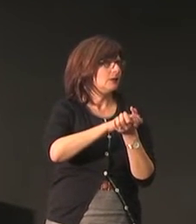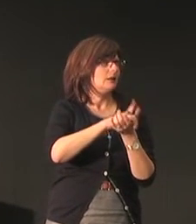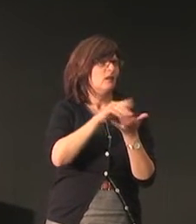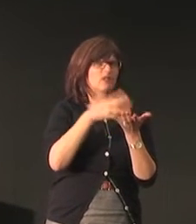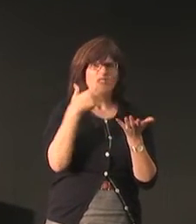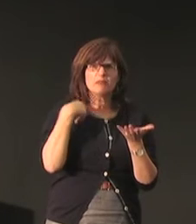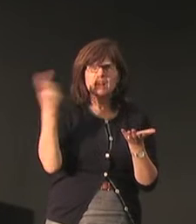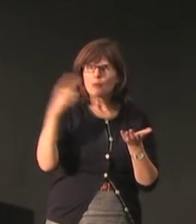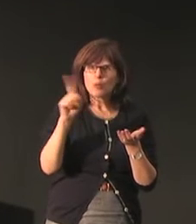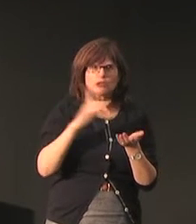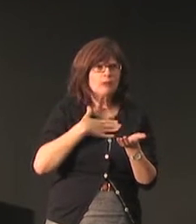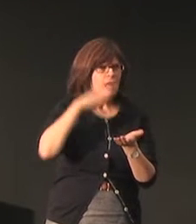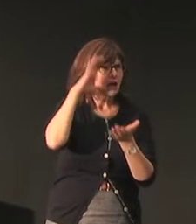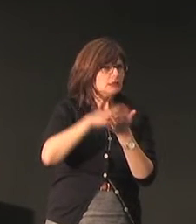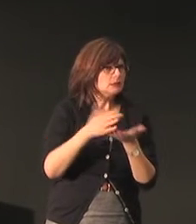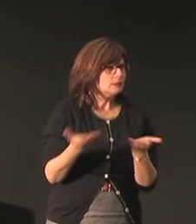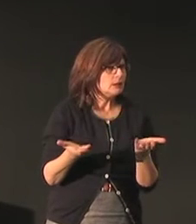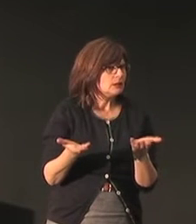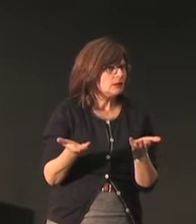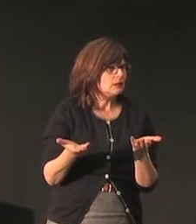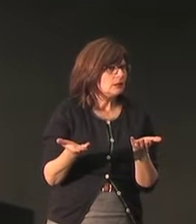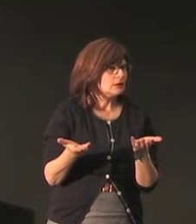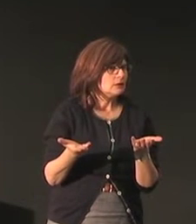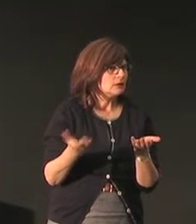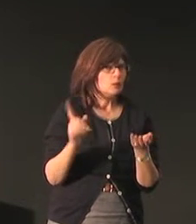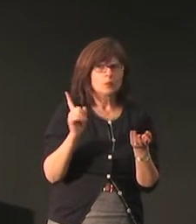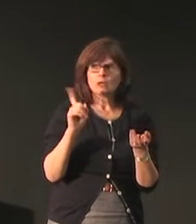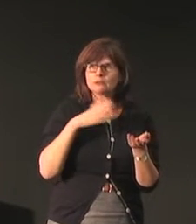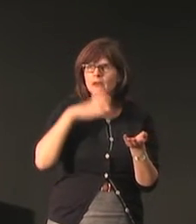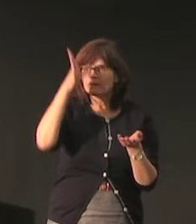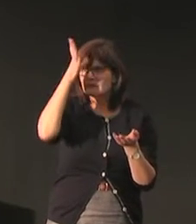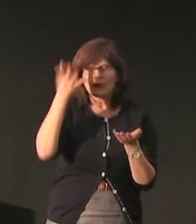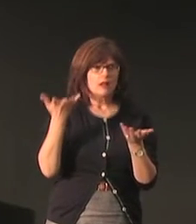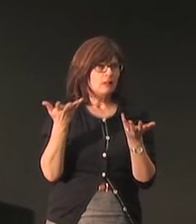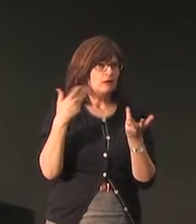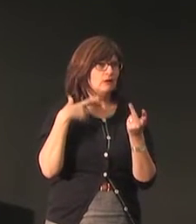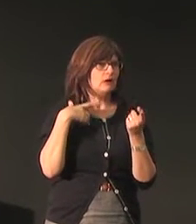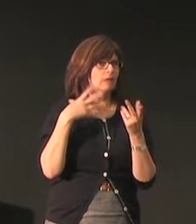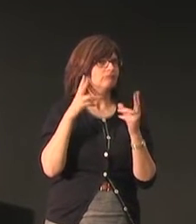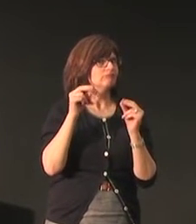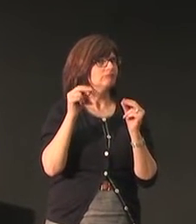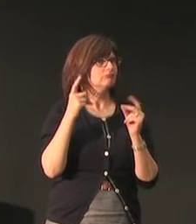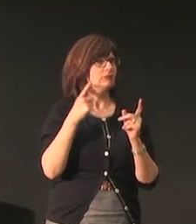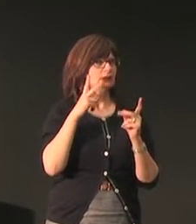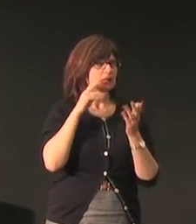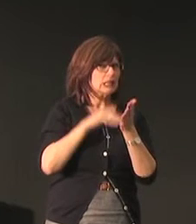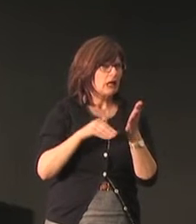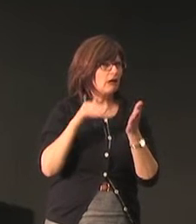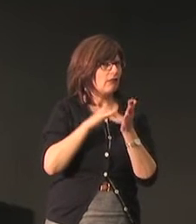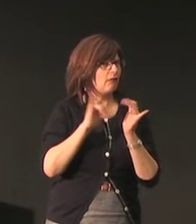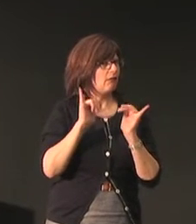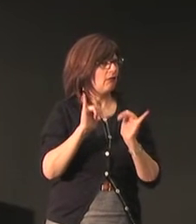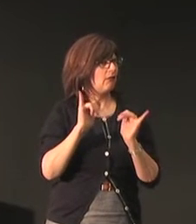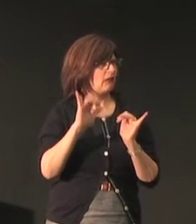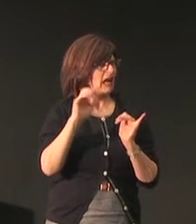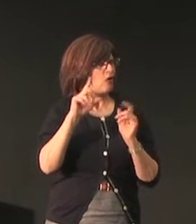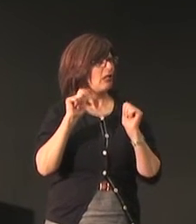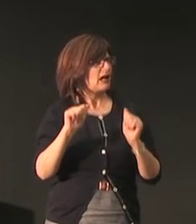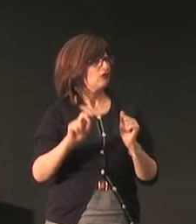are treated in the culture women cannot be in a place without their brother or their husband or another male and